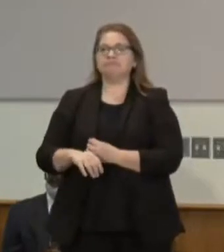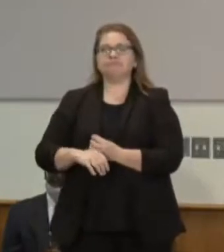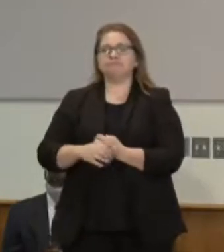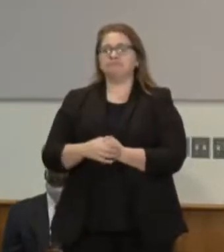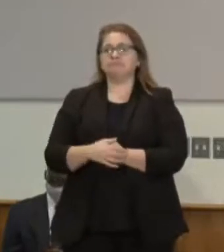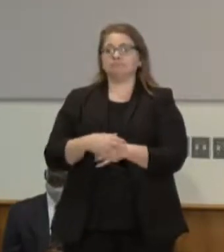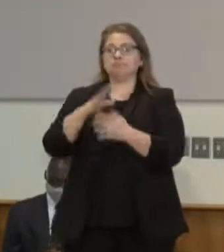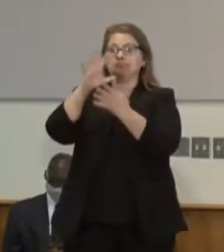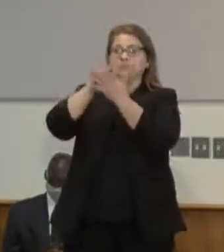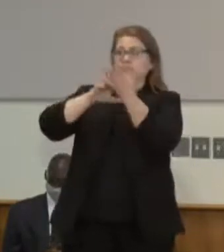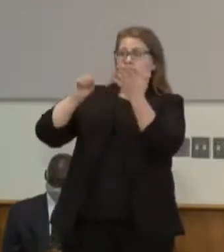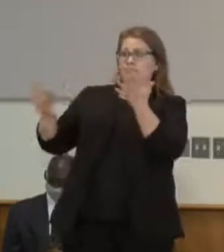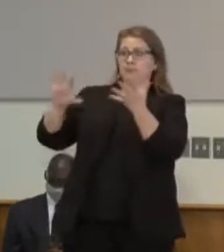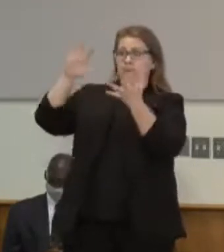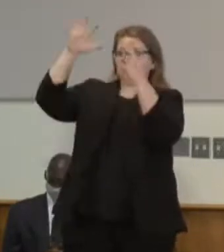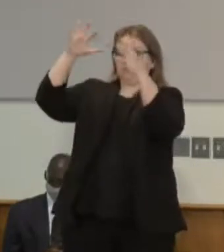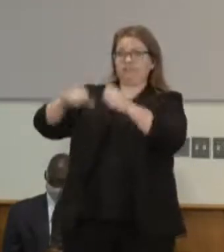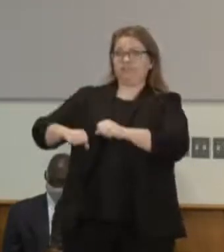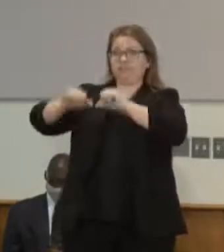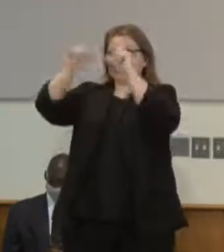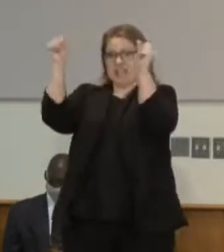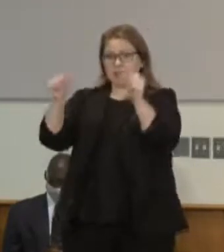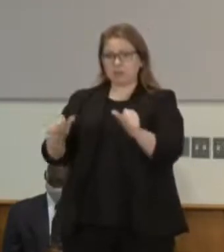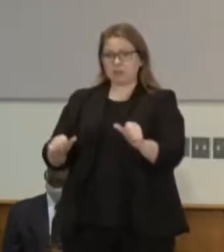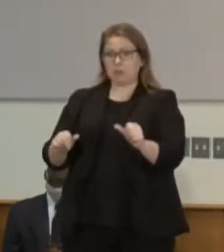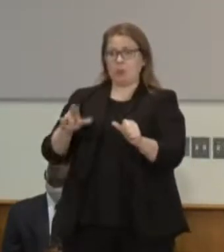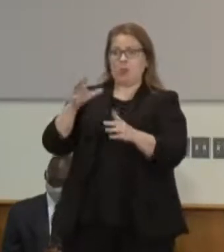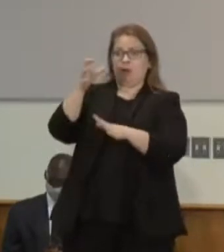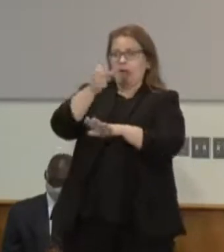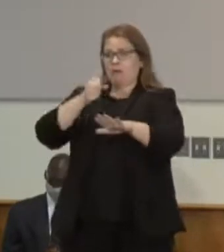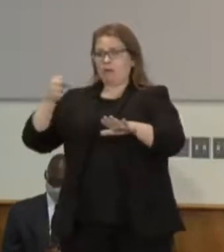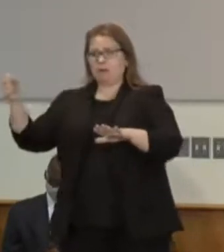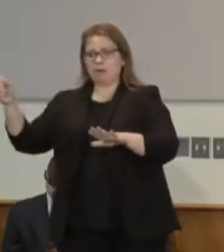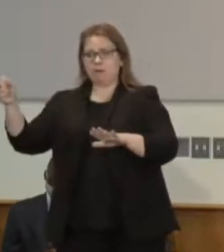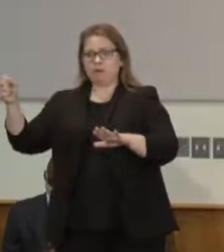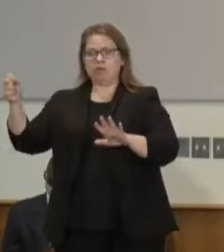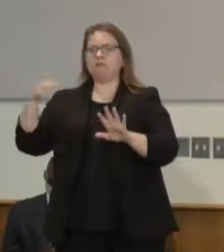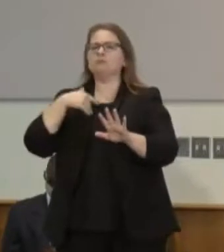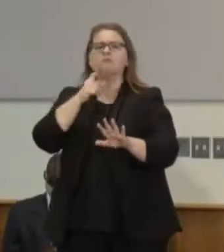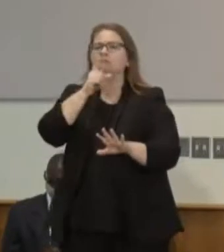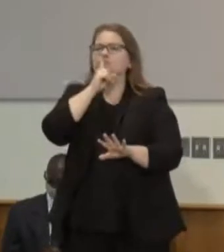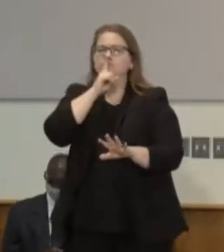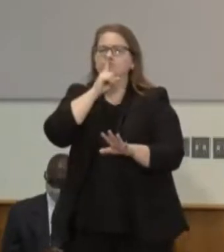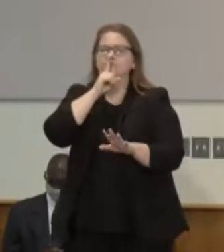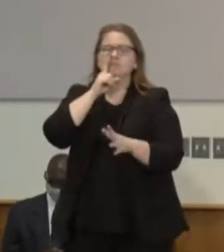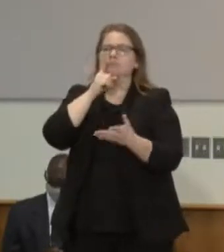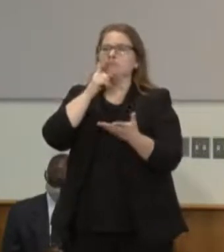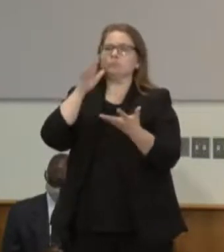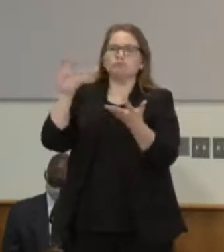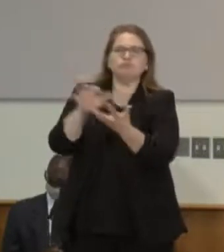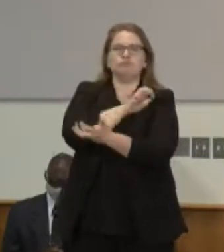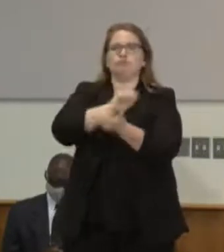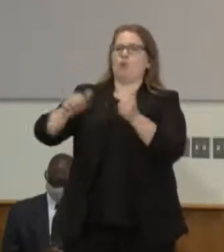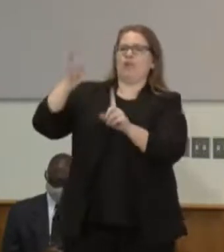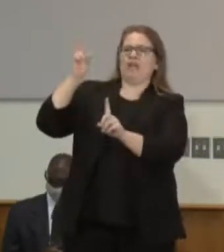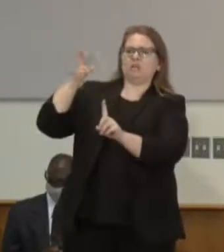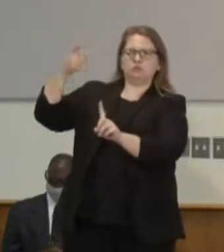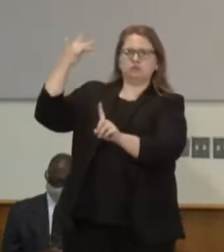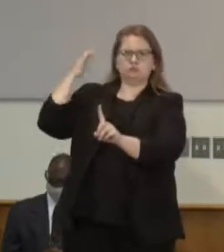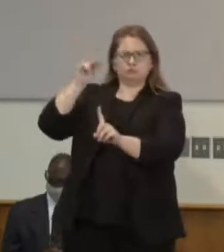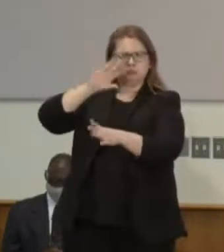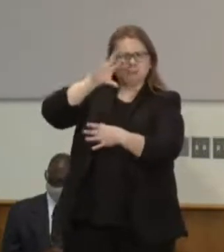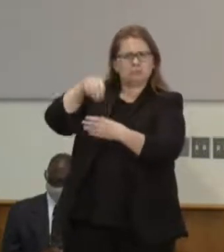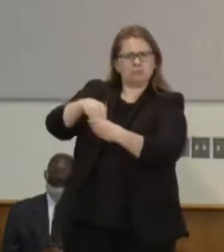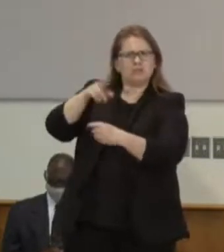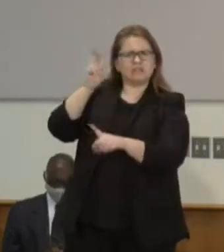to place one there in the first place is not an erasure of history but a reckoning with it and I will just